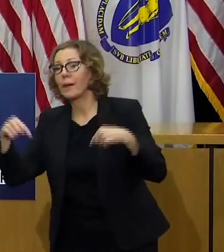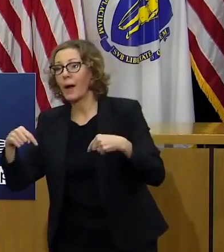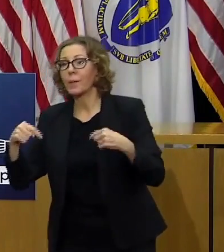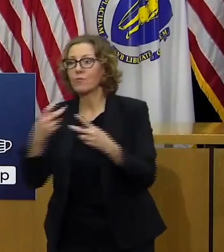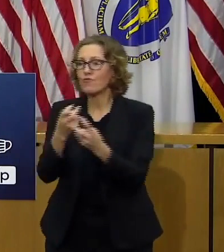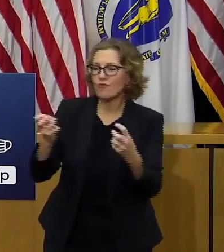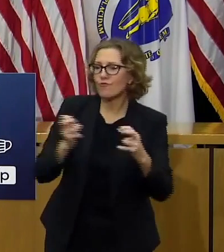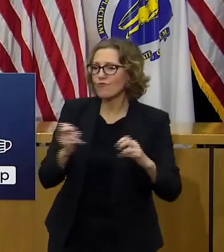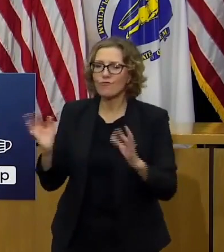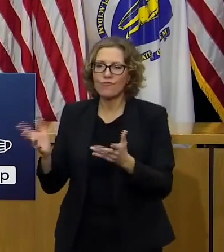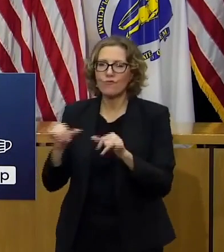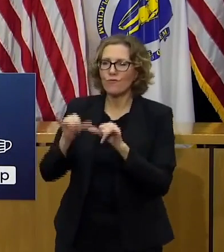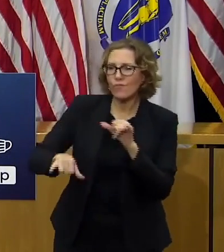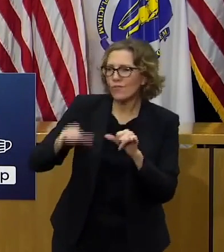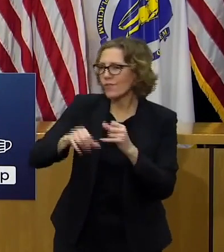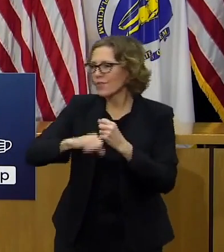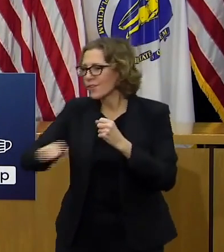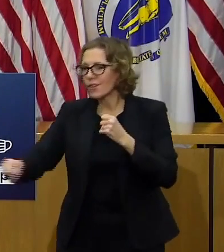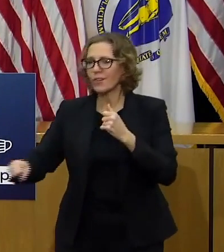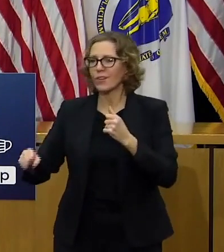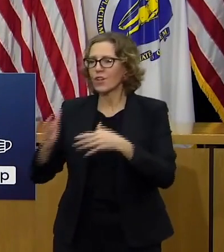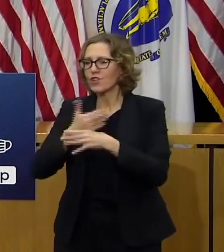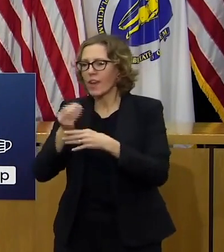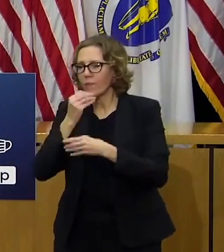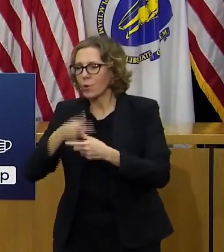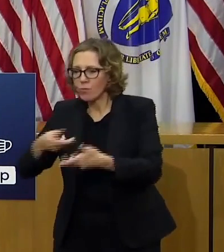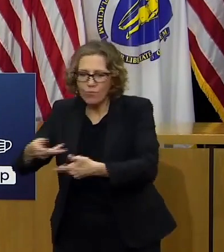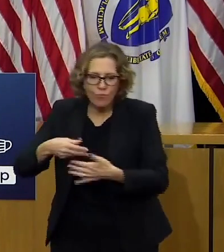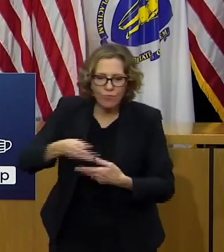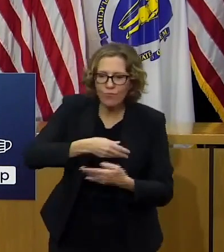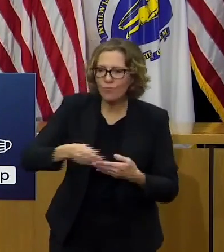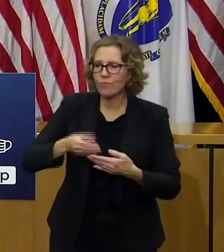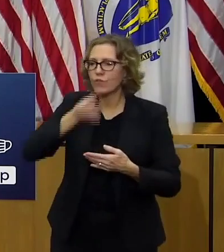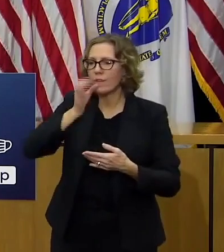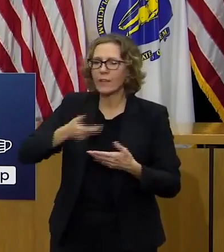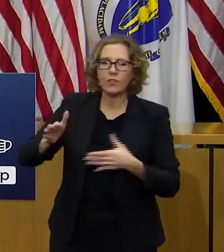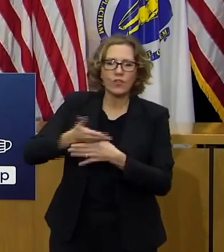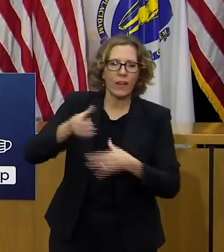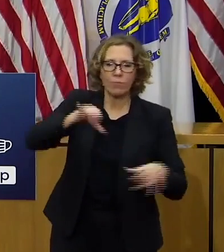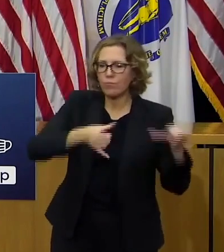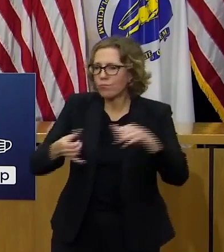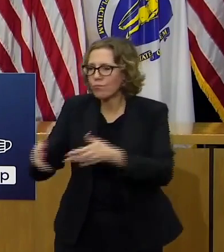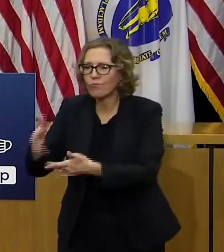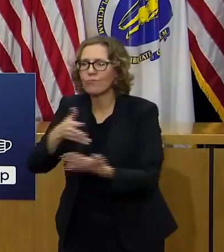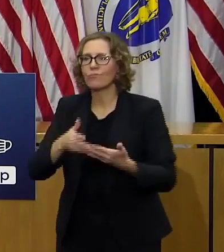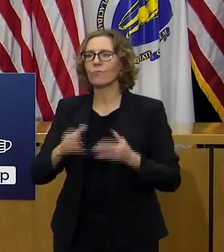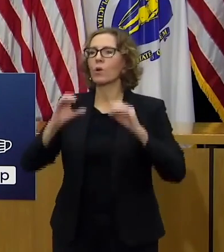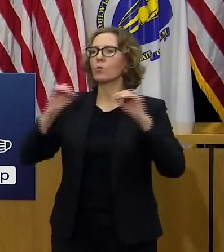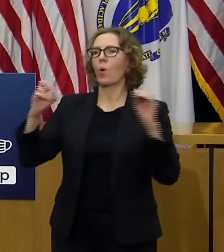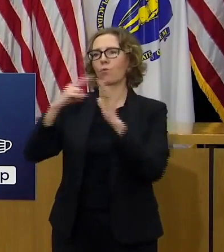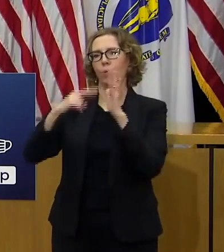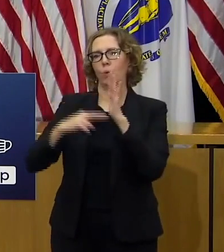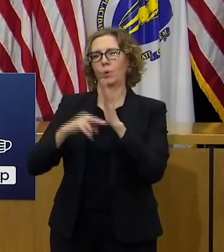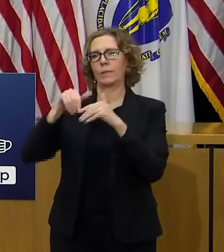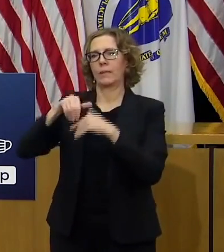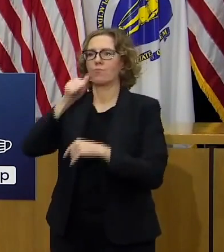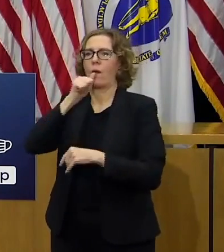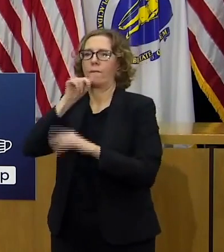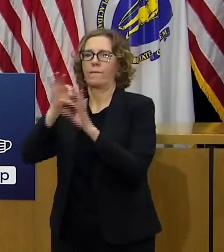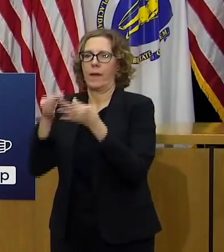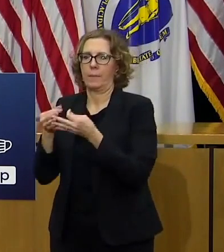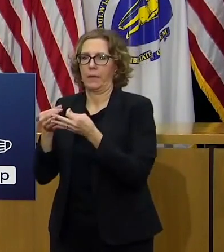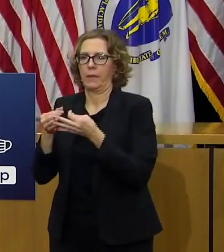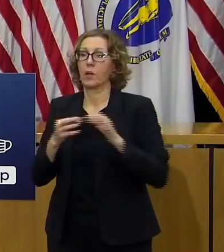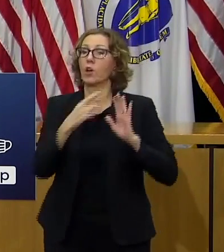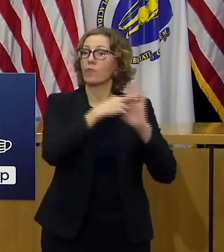long they sit there whether or not they share food whether or not they share drink there are no rules there are rules in